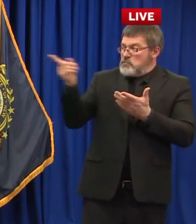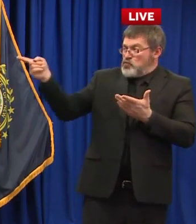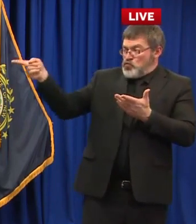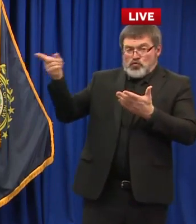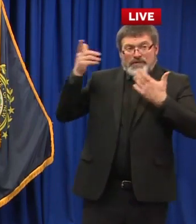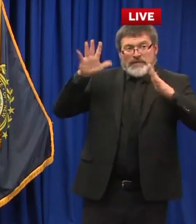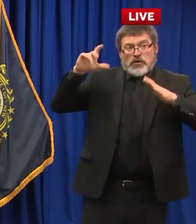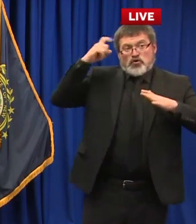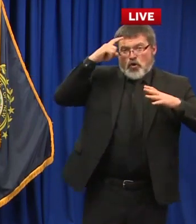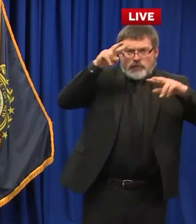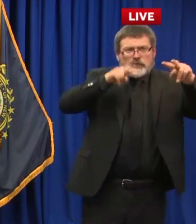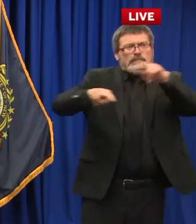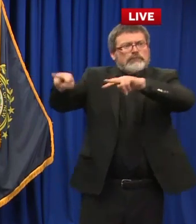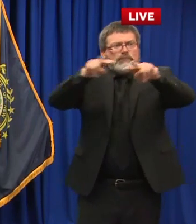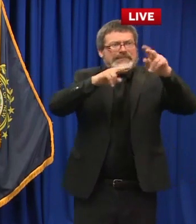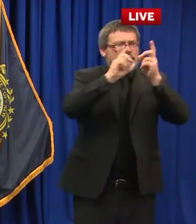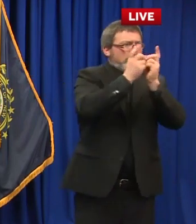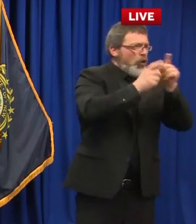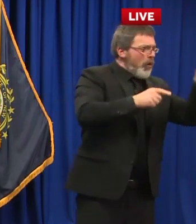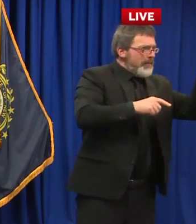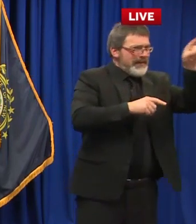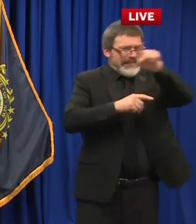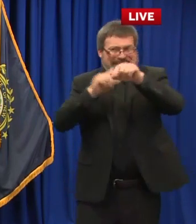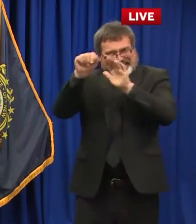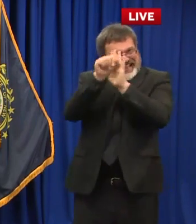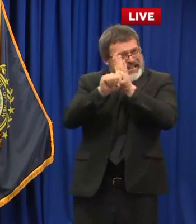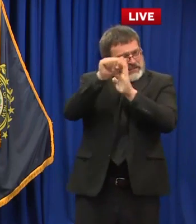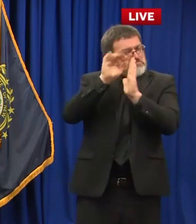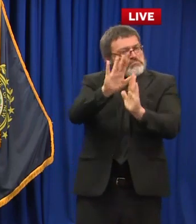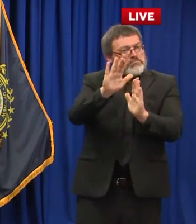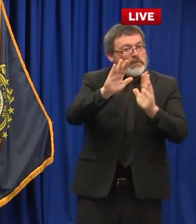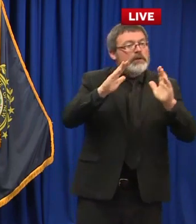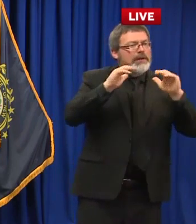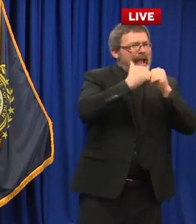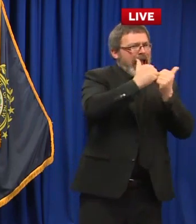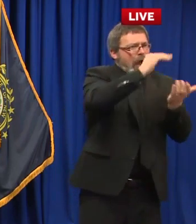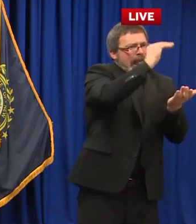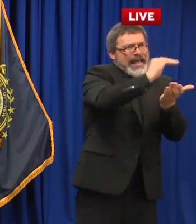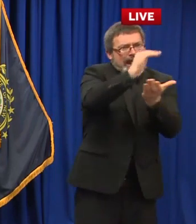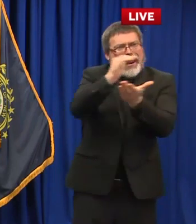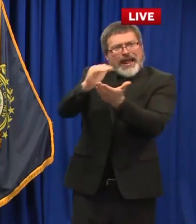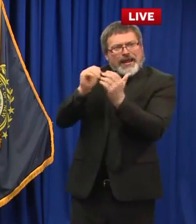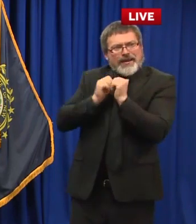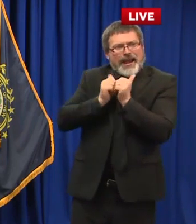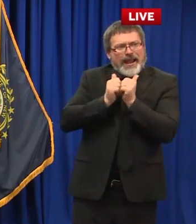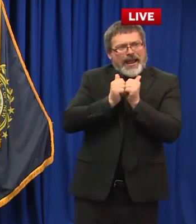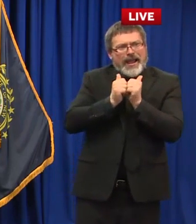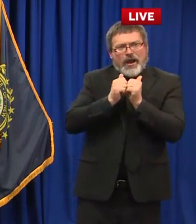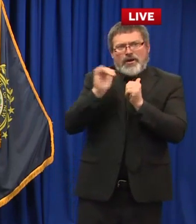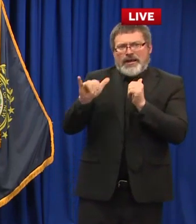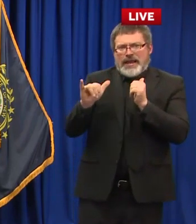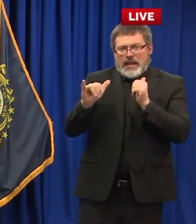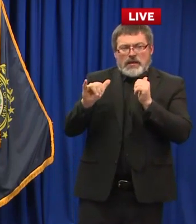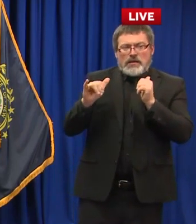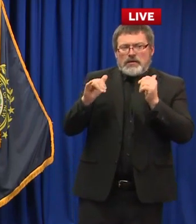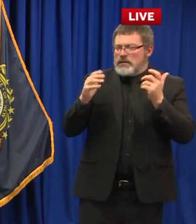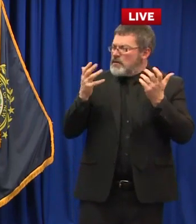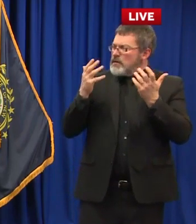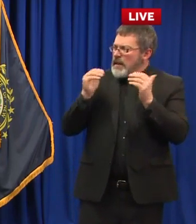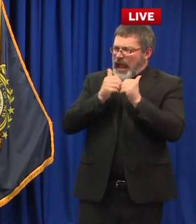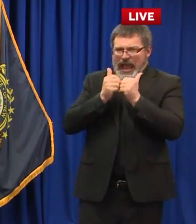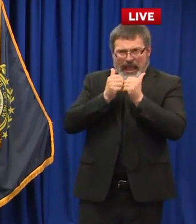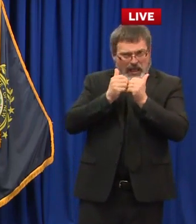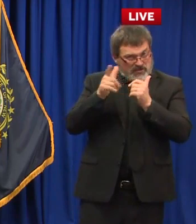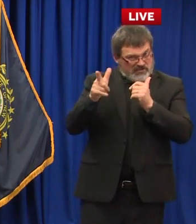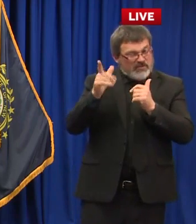departments and if you have will that information be released to the public uh good question so we've started a process looking at